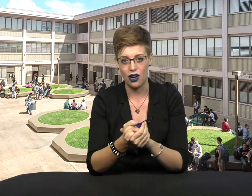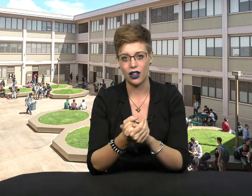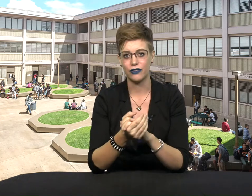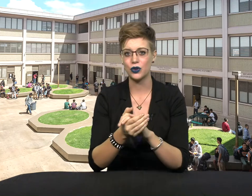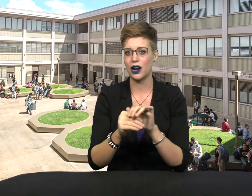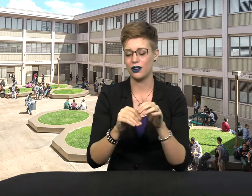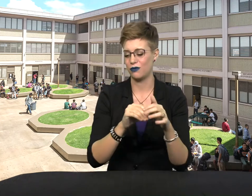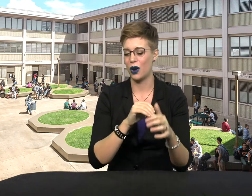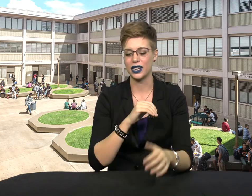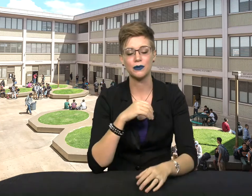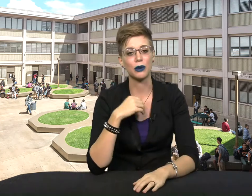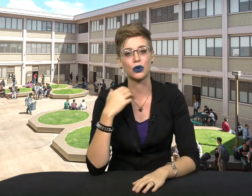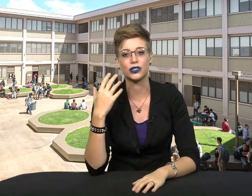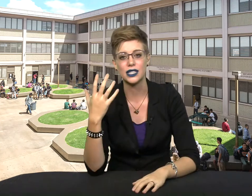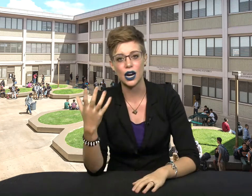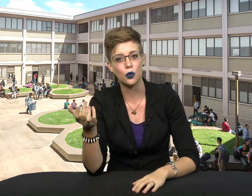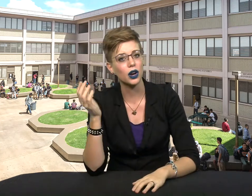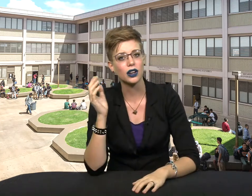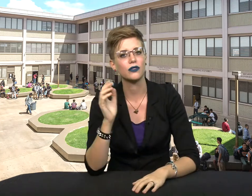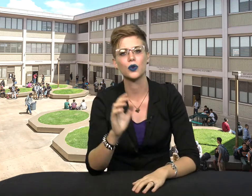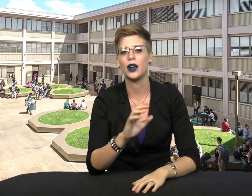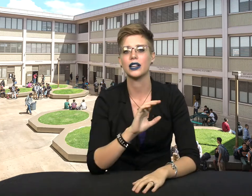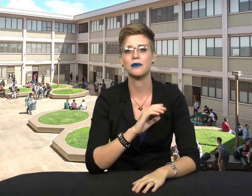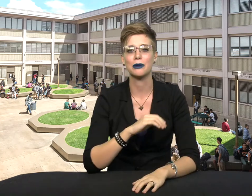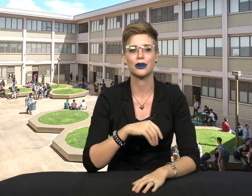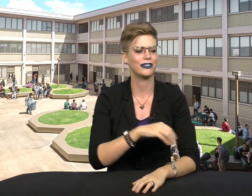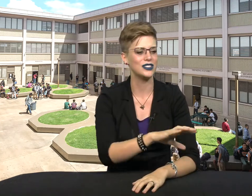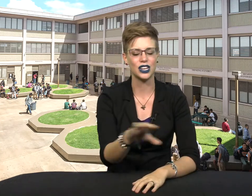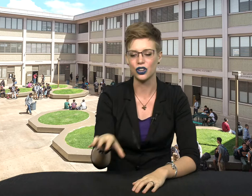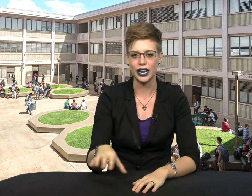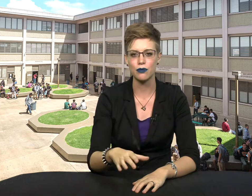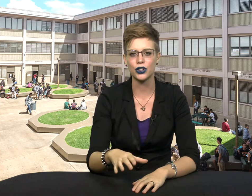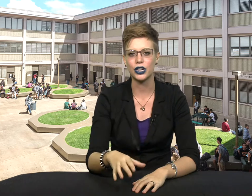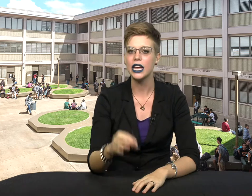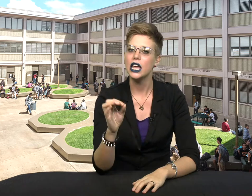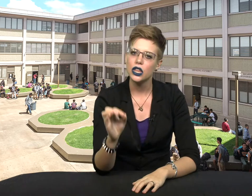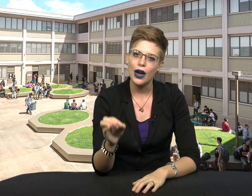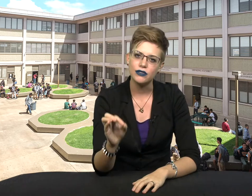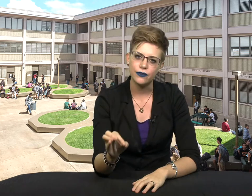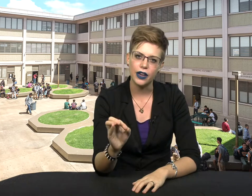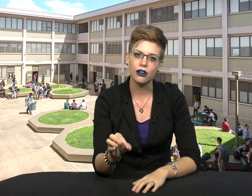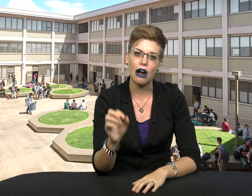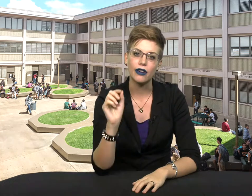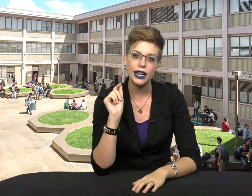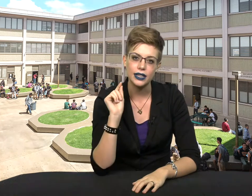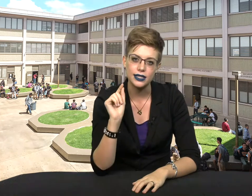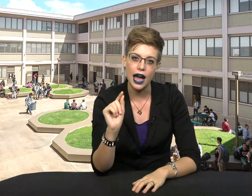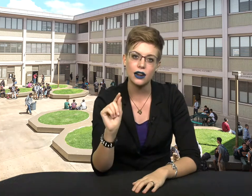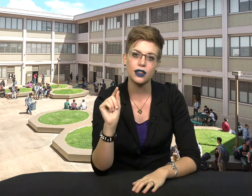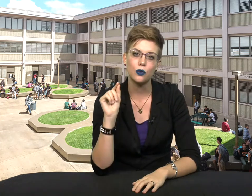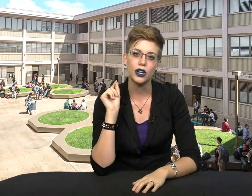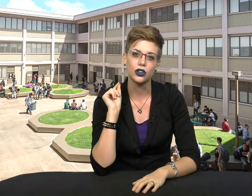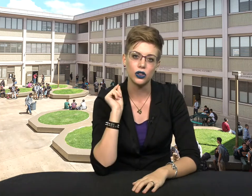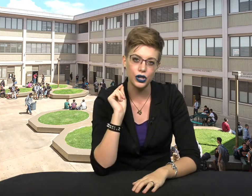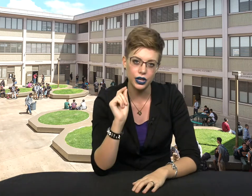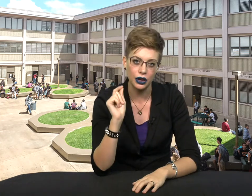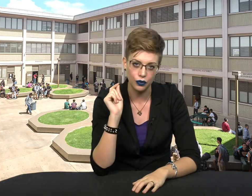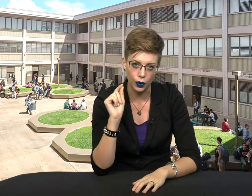all, if you are wanting to make more friends at work, if you're wanting to make more friends in your neighborhood, you have to figure out exactly what you're looking for,